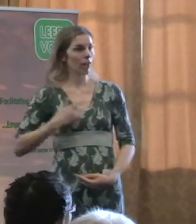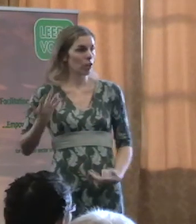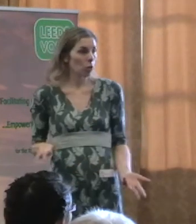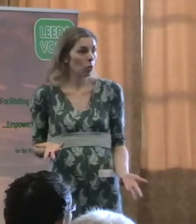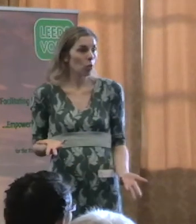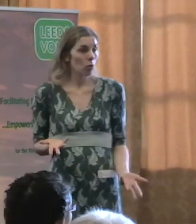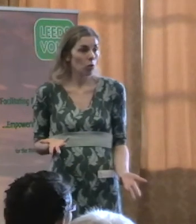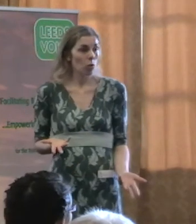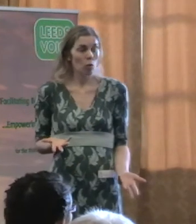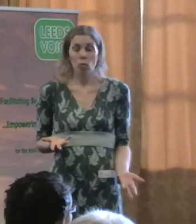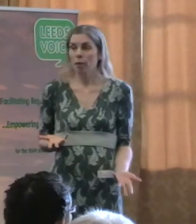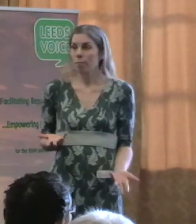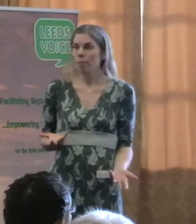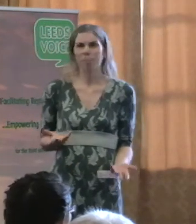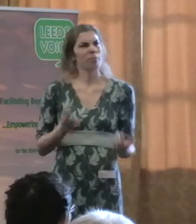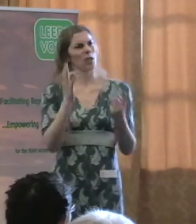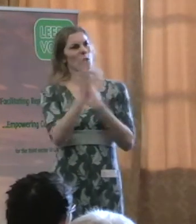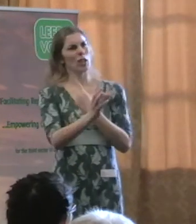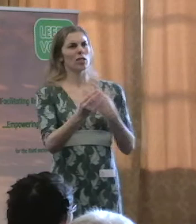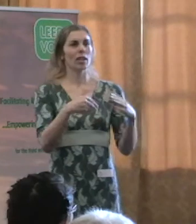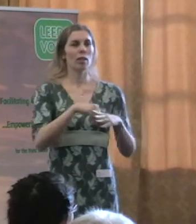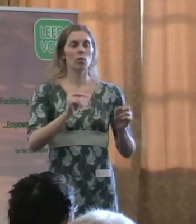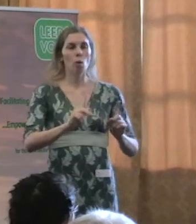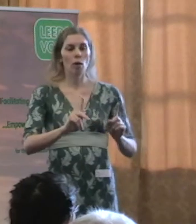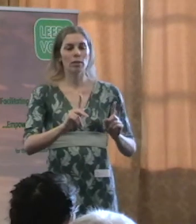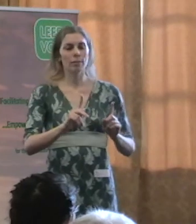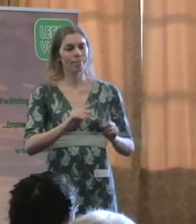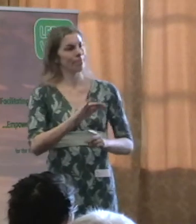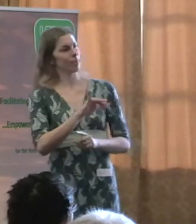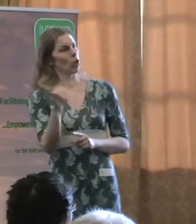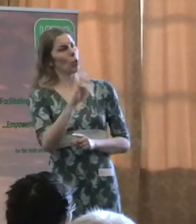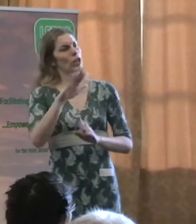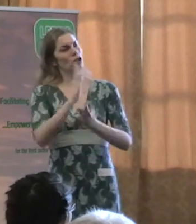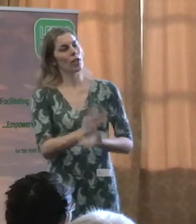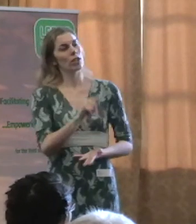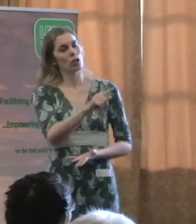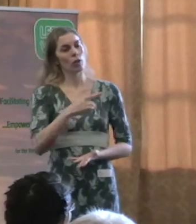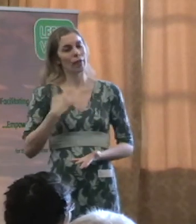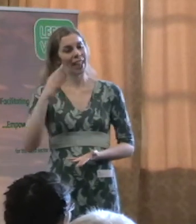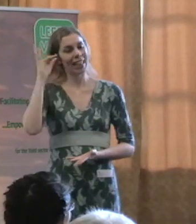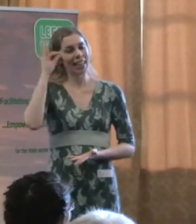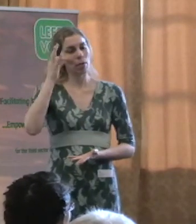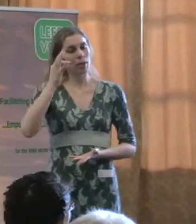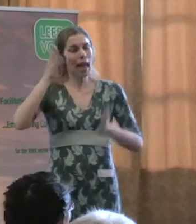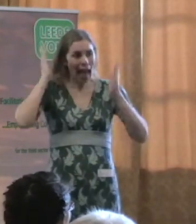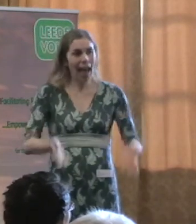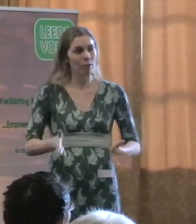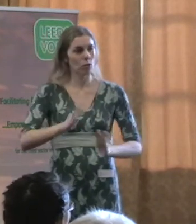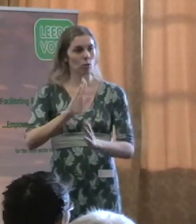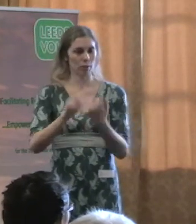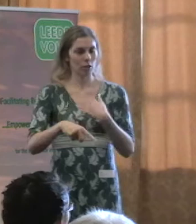Amongst the questions are, which services should be mandatory for the local authority to commission?